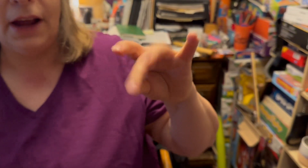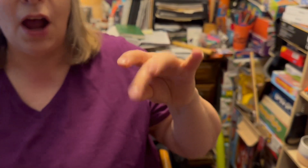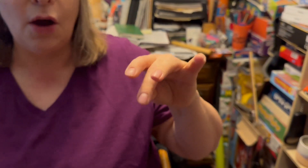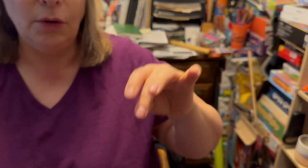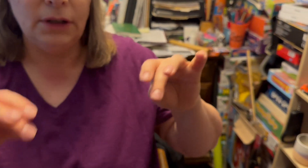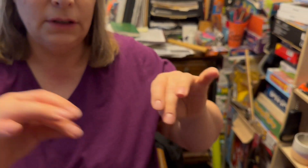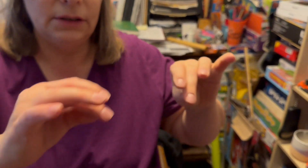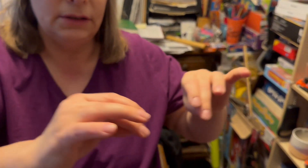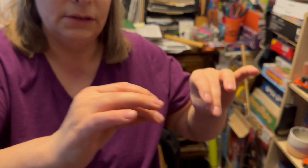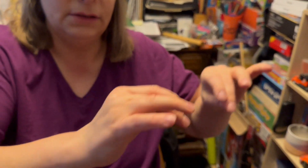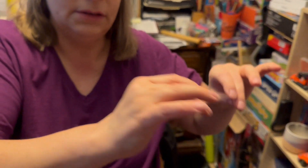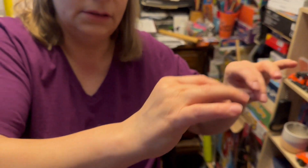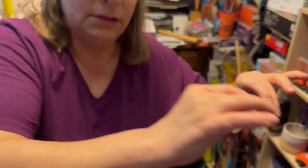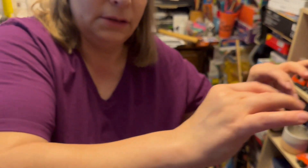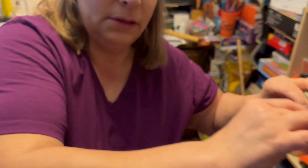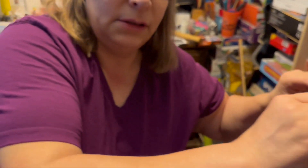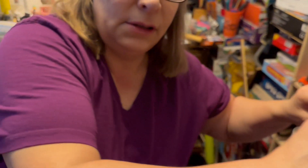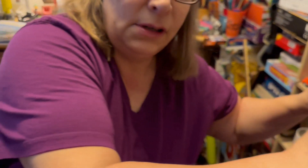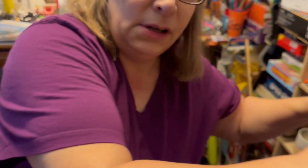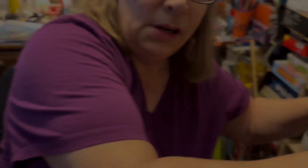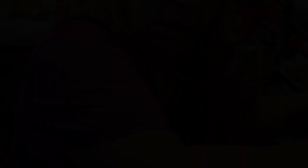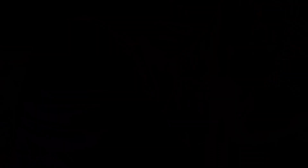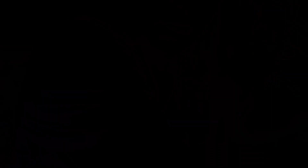go you you you you you you you